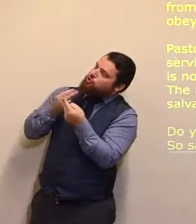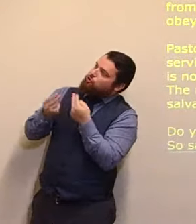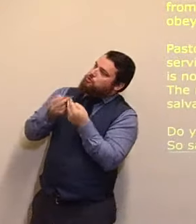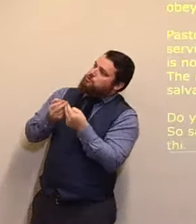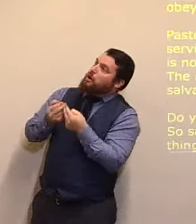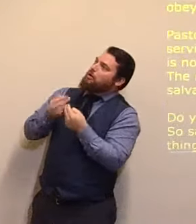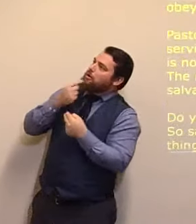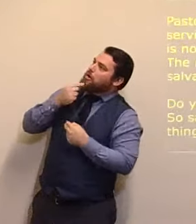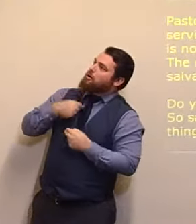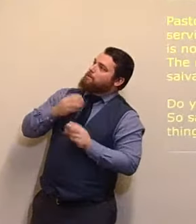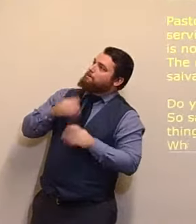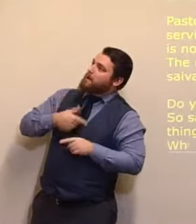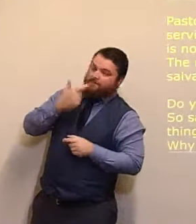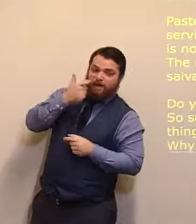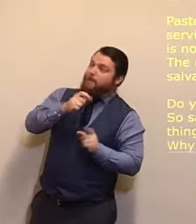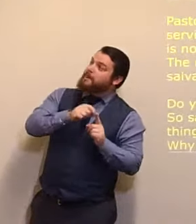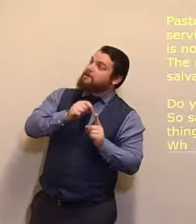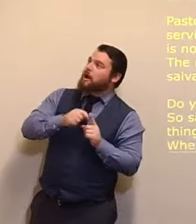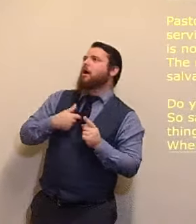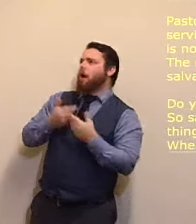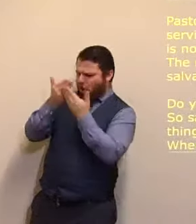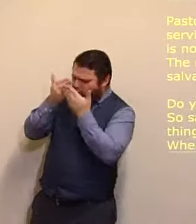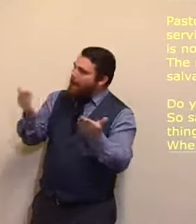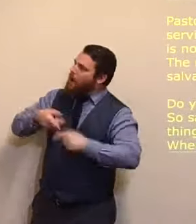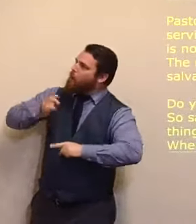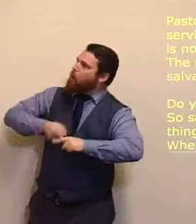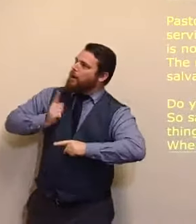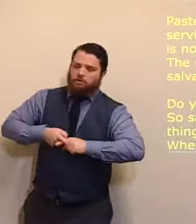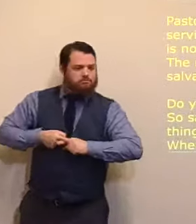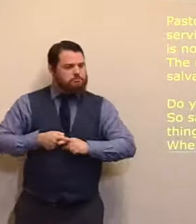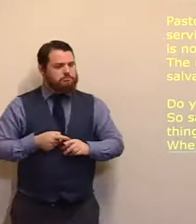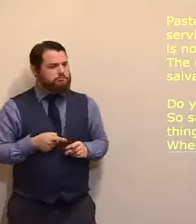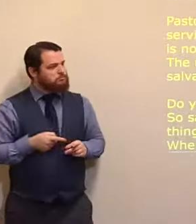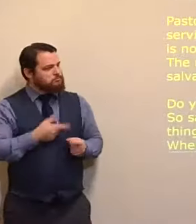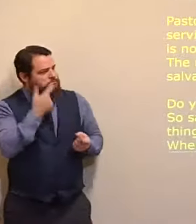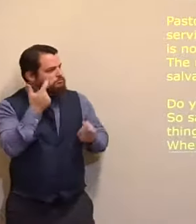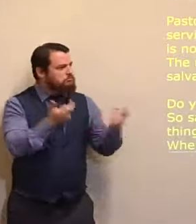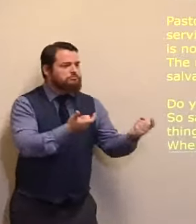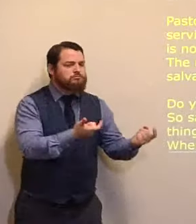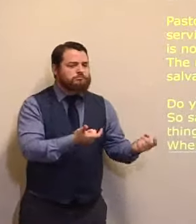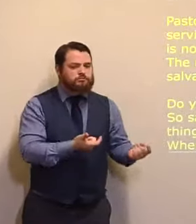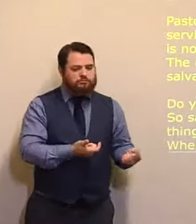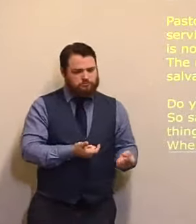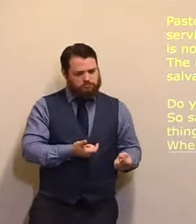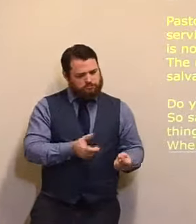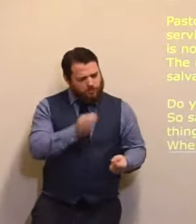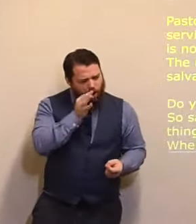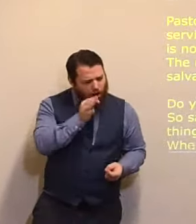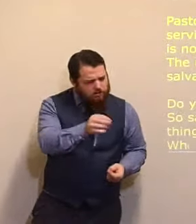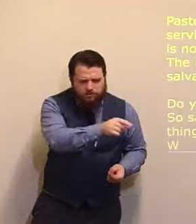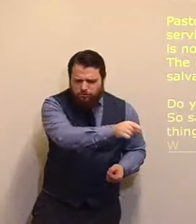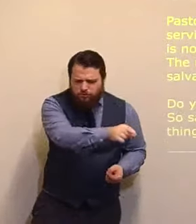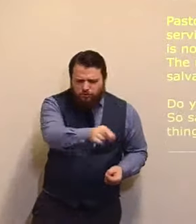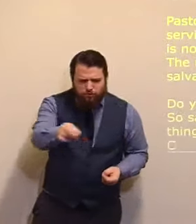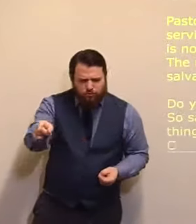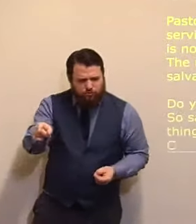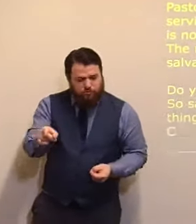Cornelius was obedient. Will you be obedient today? You hear that there is a God, not just a God, the God,